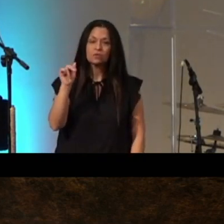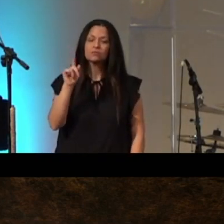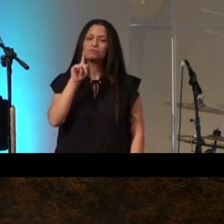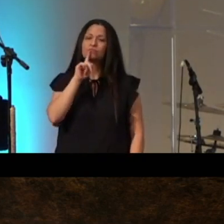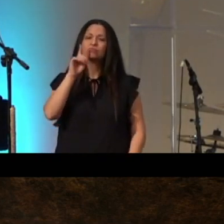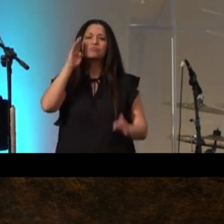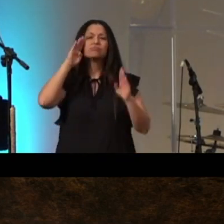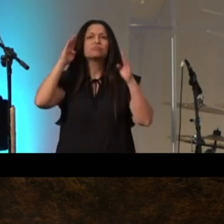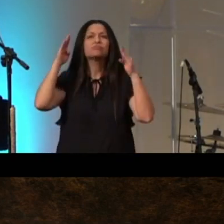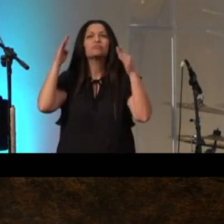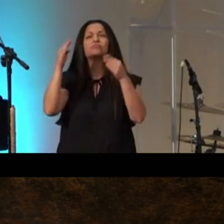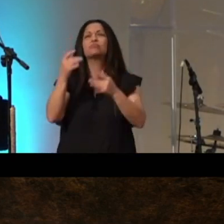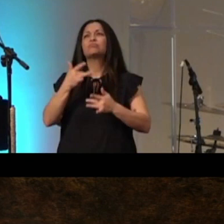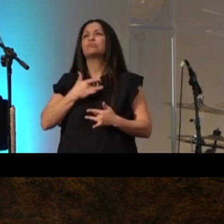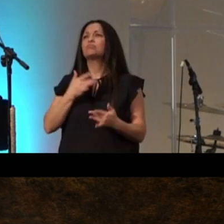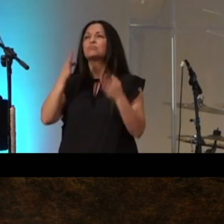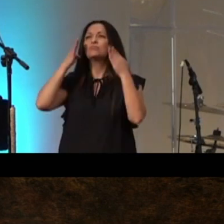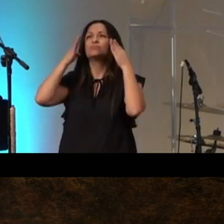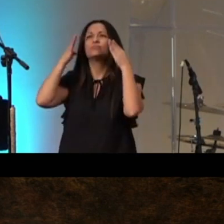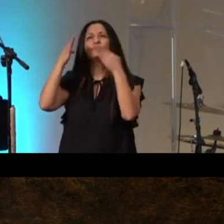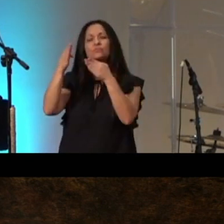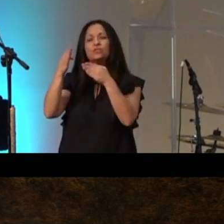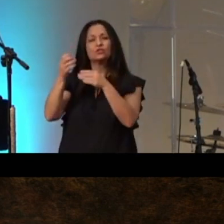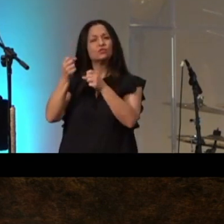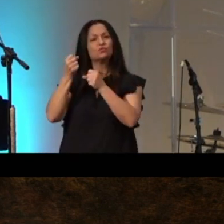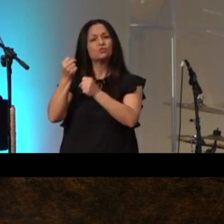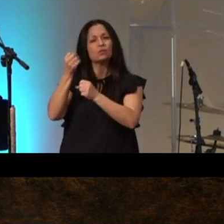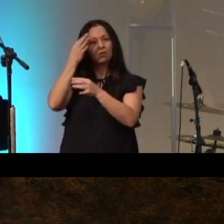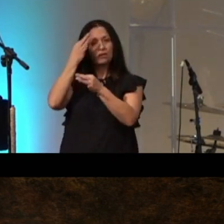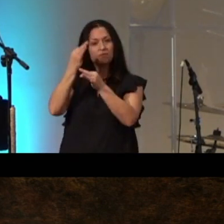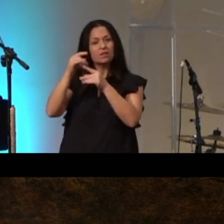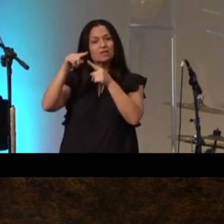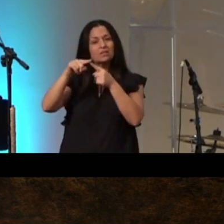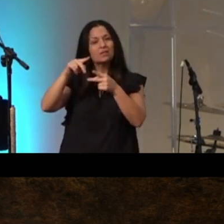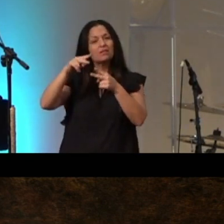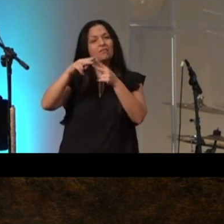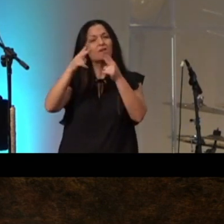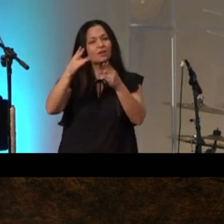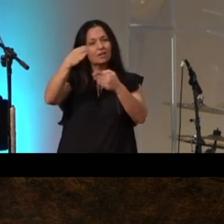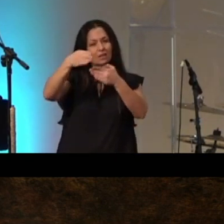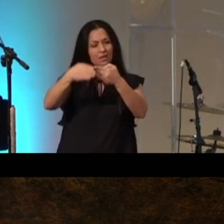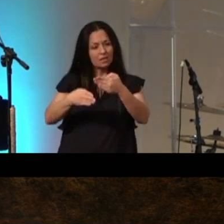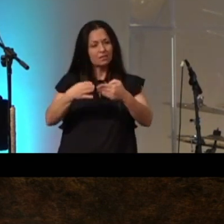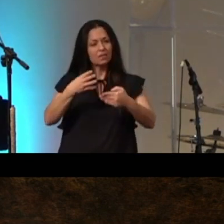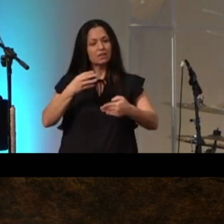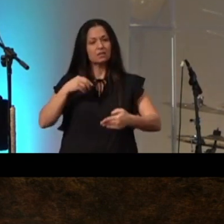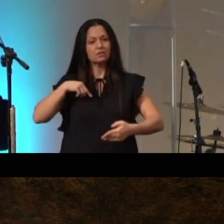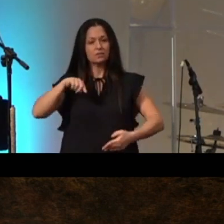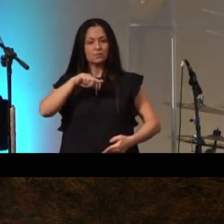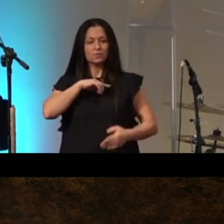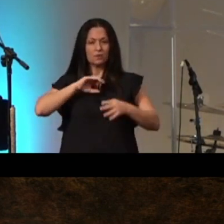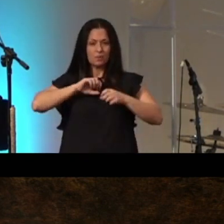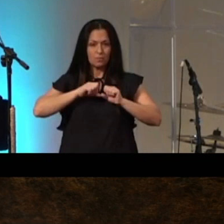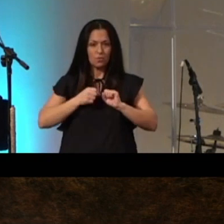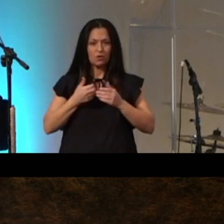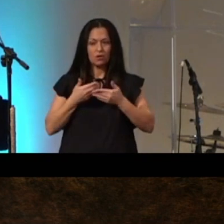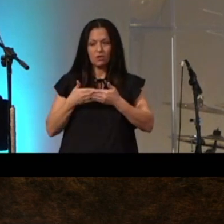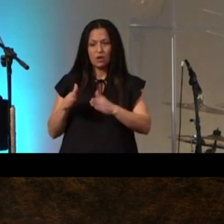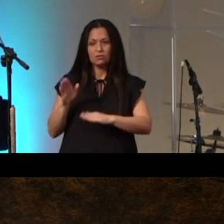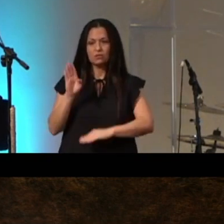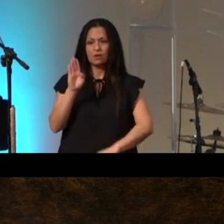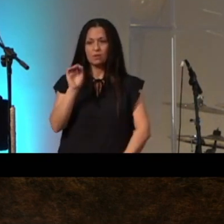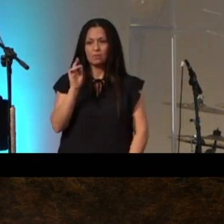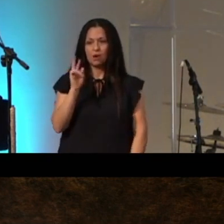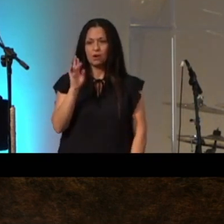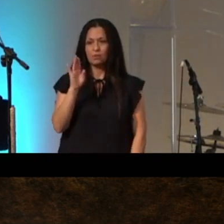stood firm in her faith until the very end and um we uh mourn the loss of barbara uh ask you to